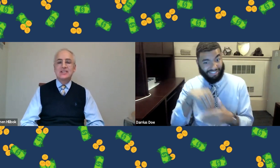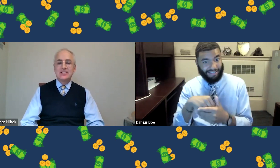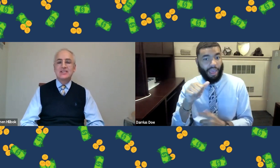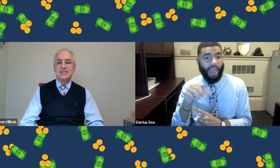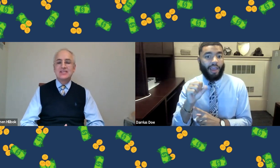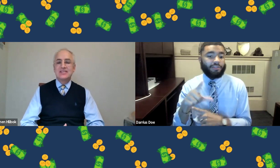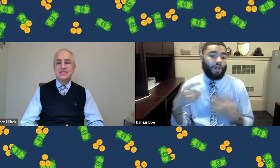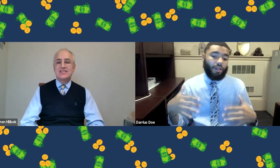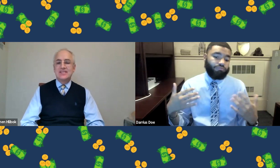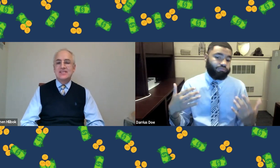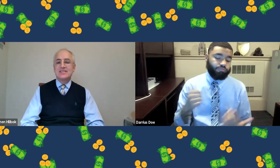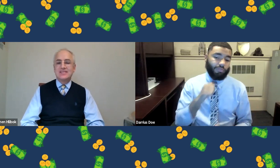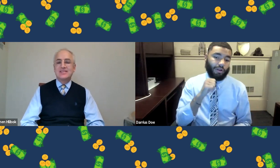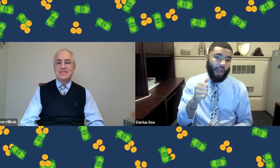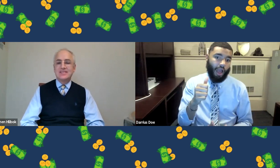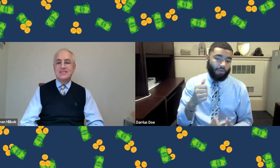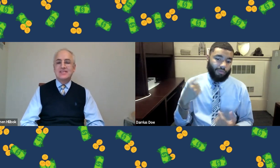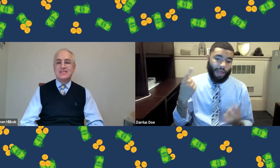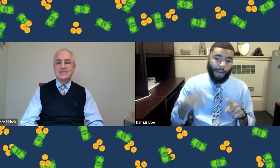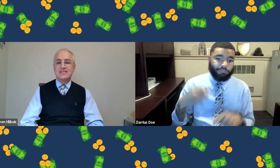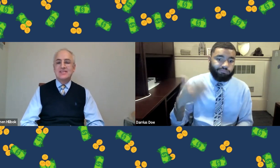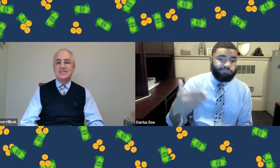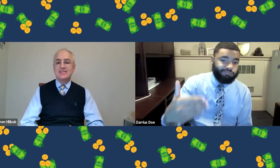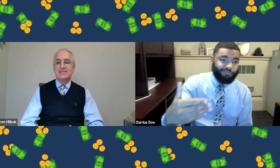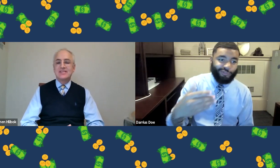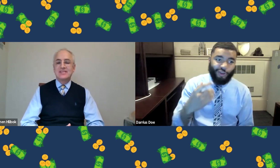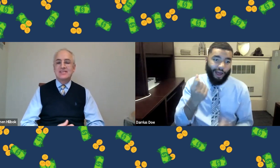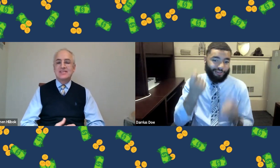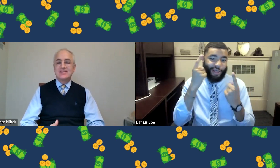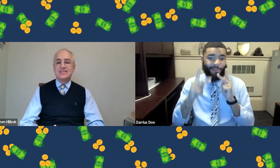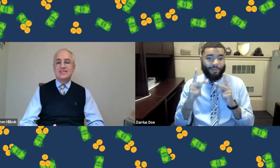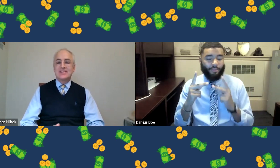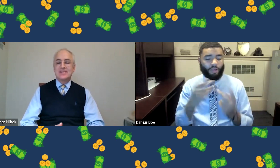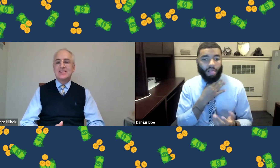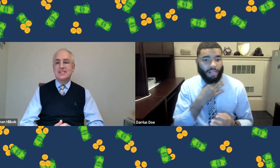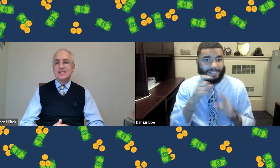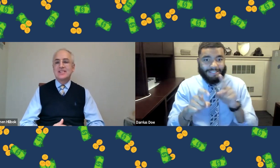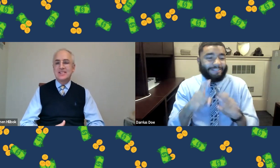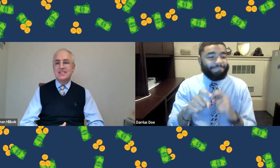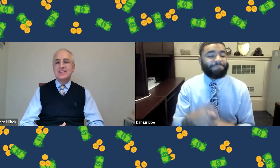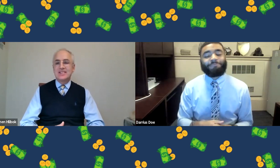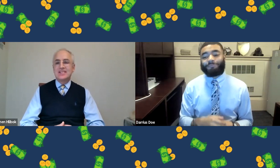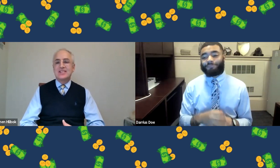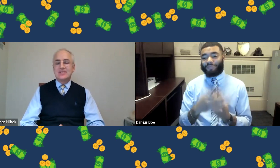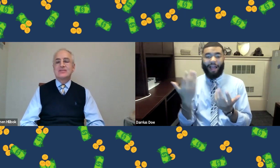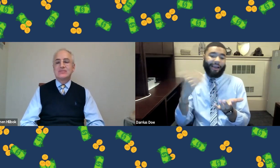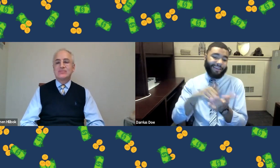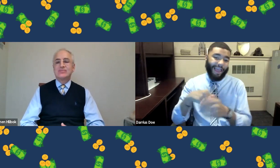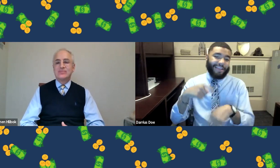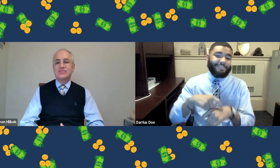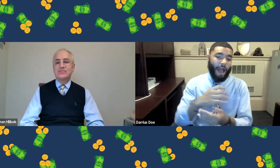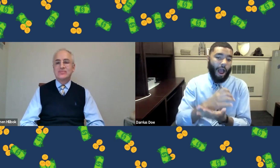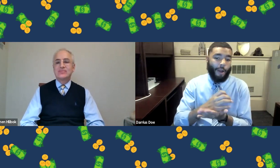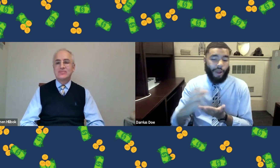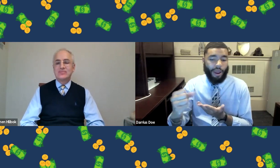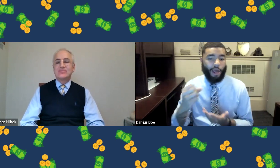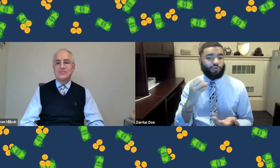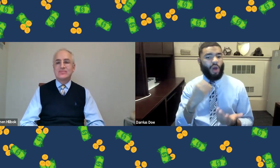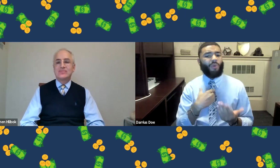this is truly valuable, especially provided in American Sign Language, because it does not happen often. And so people do have a lot of questions. But